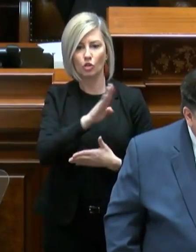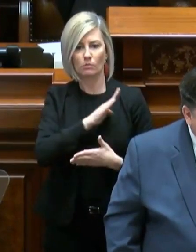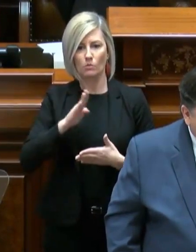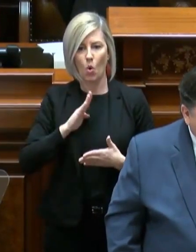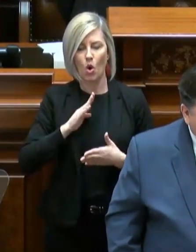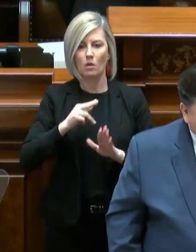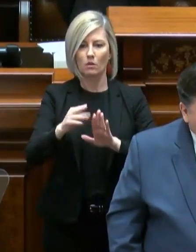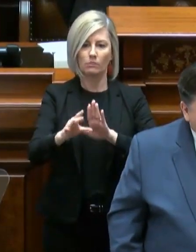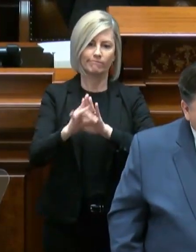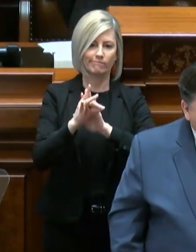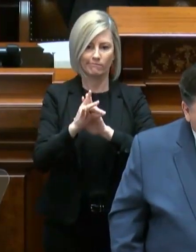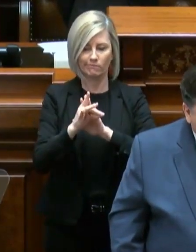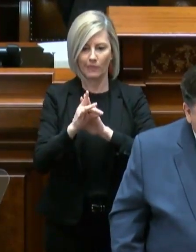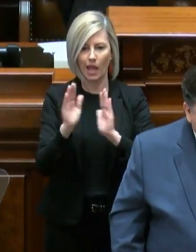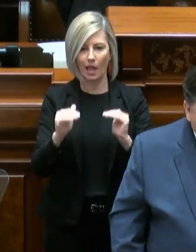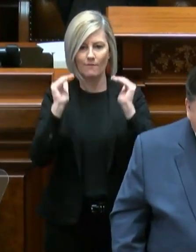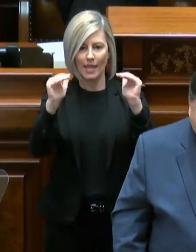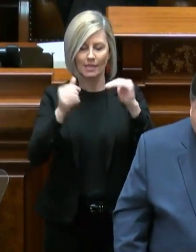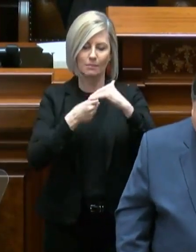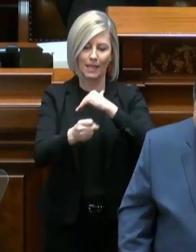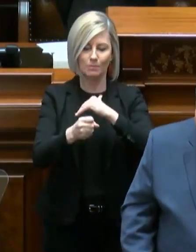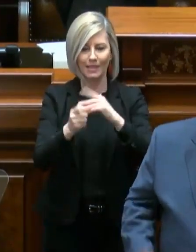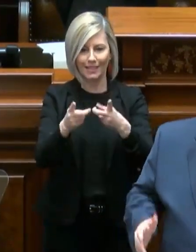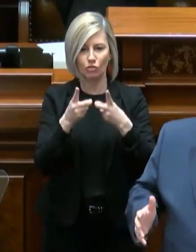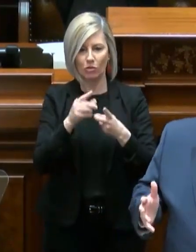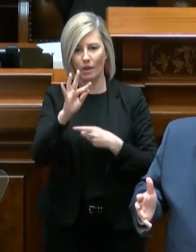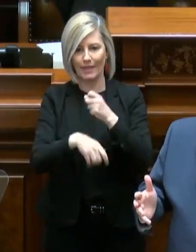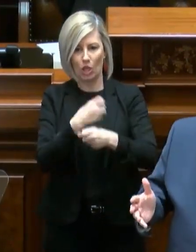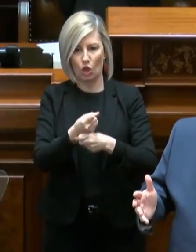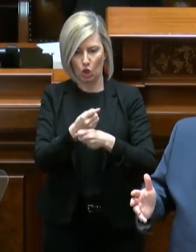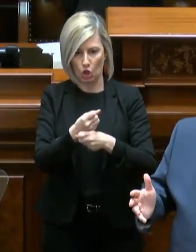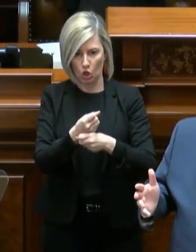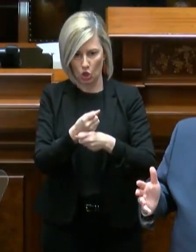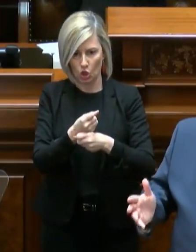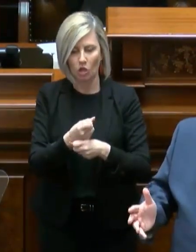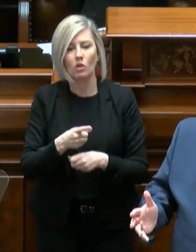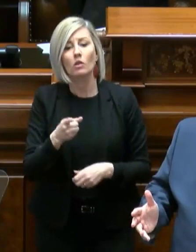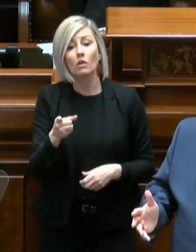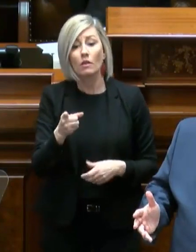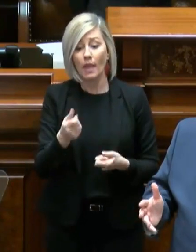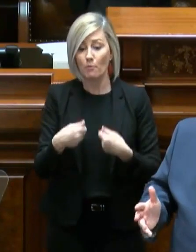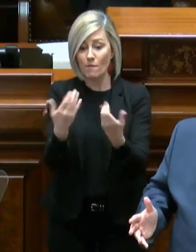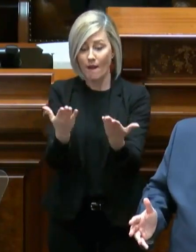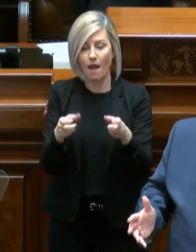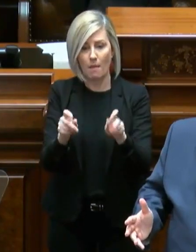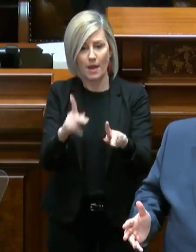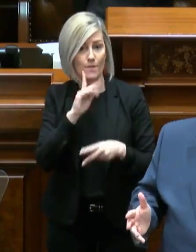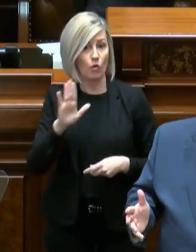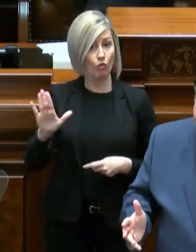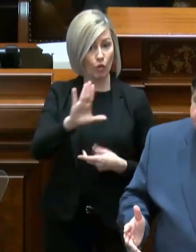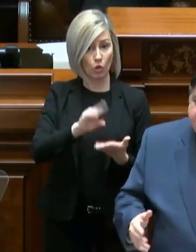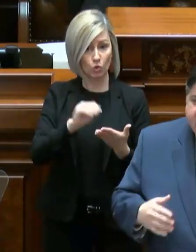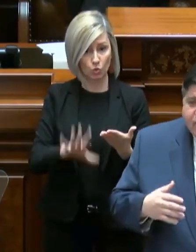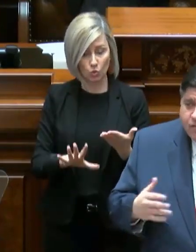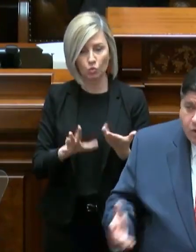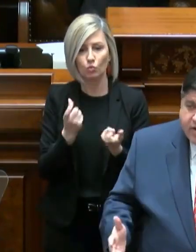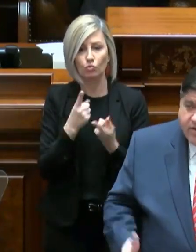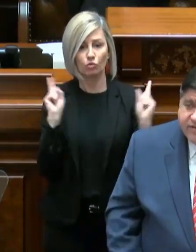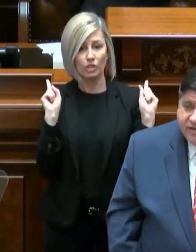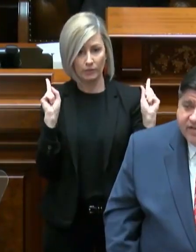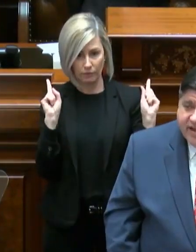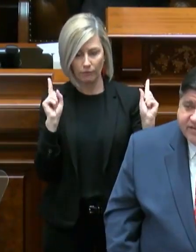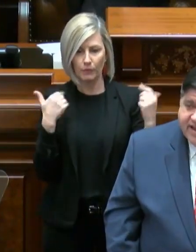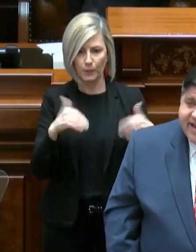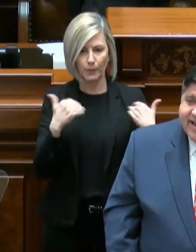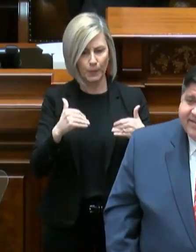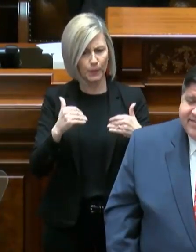Fenton Advanced Placement District of the Year. Fenton provided the opportunity for their students to achieve extraordinary